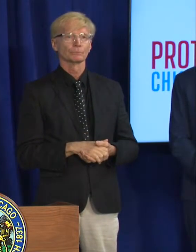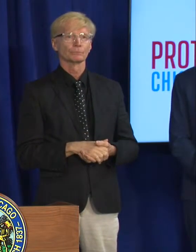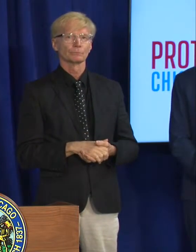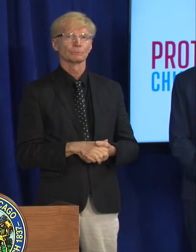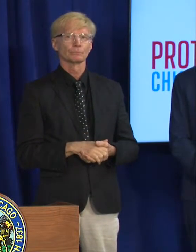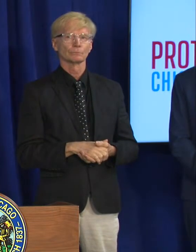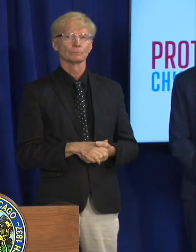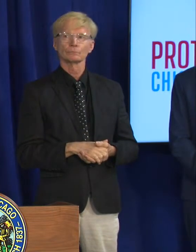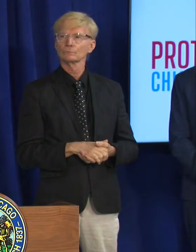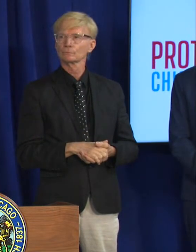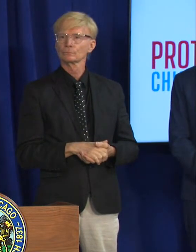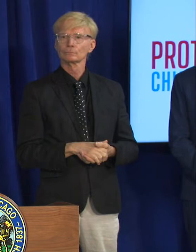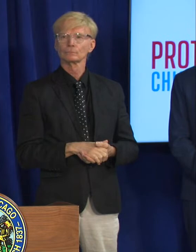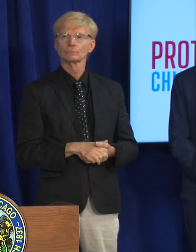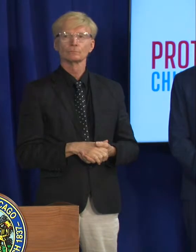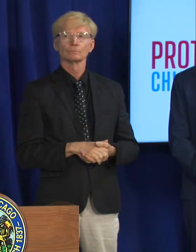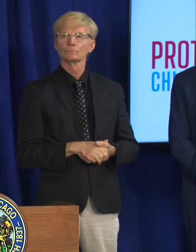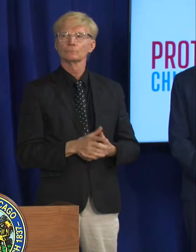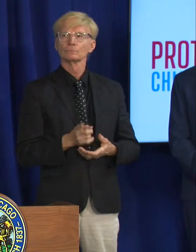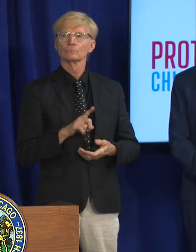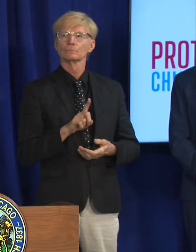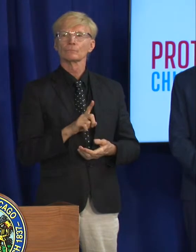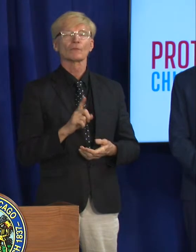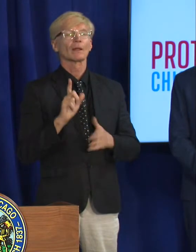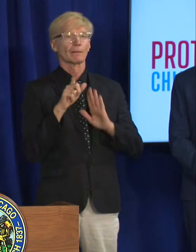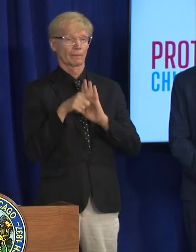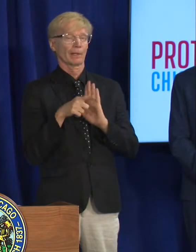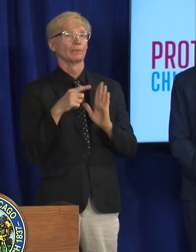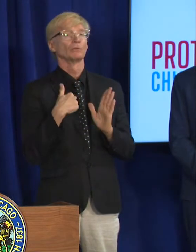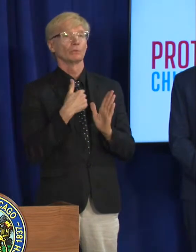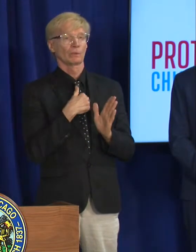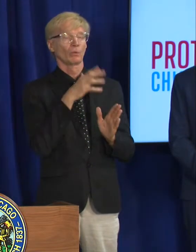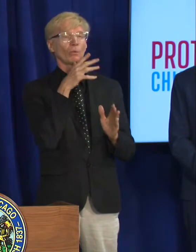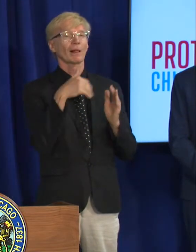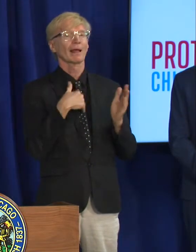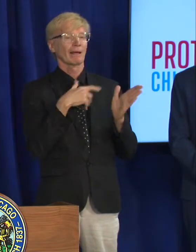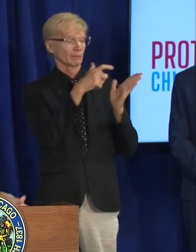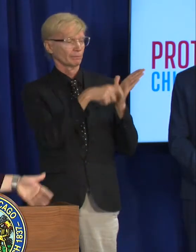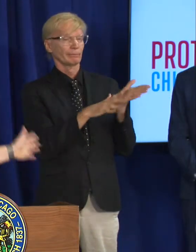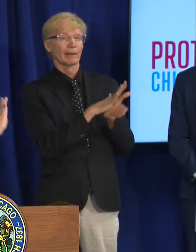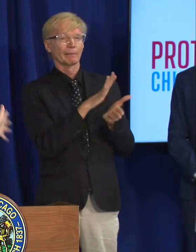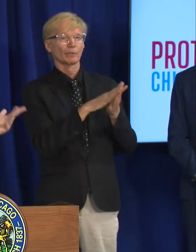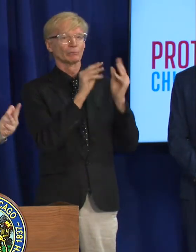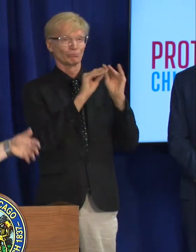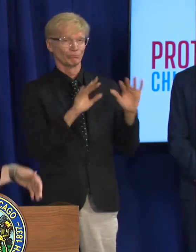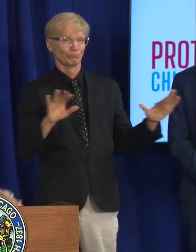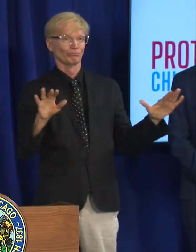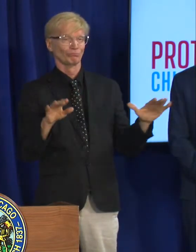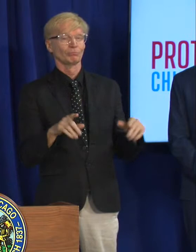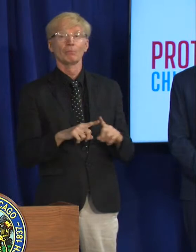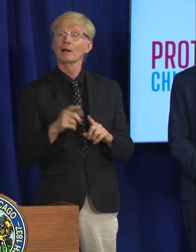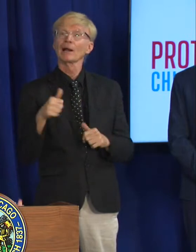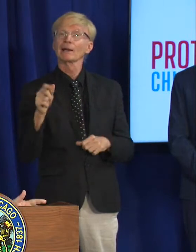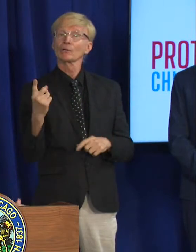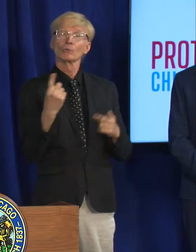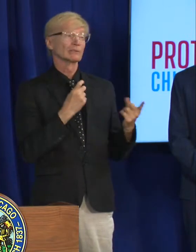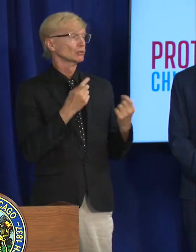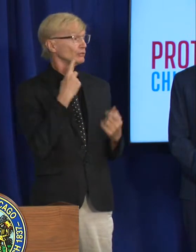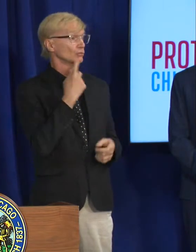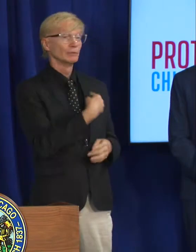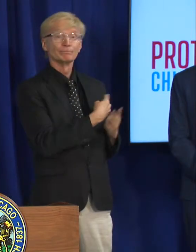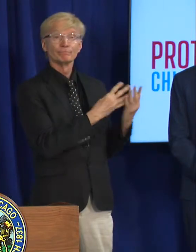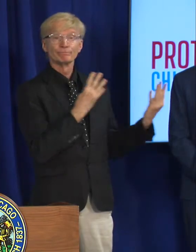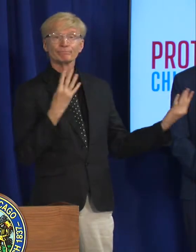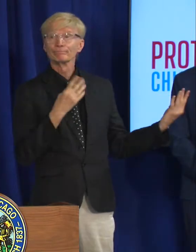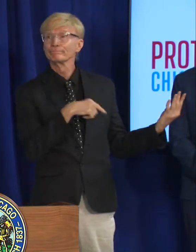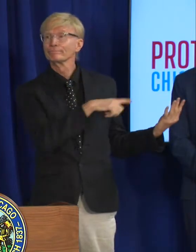questions or we do have a press release coming out right at this moment that kind of spells that out yeah and if you have questions for obviously anybody else that you're welcome